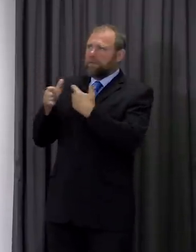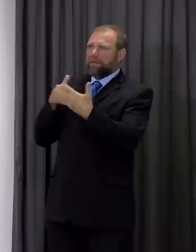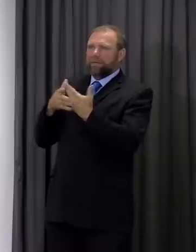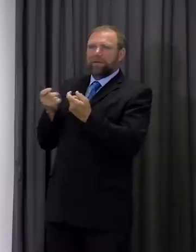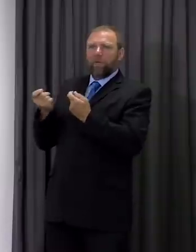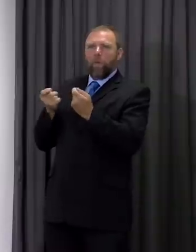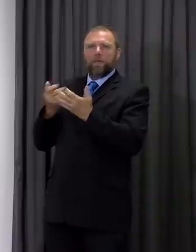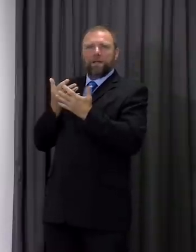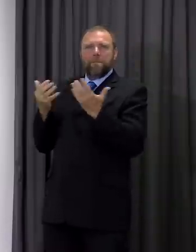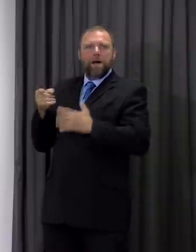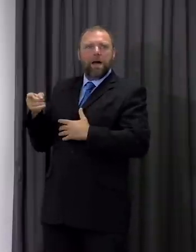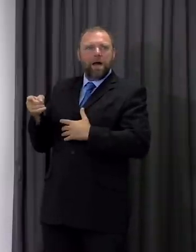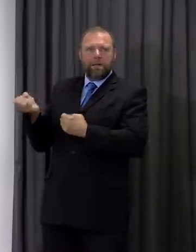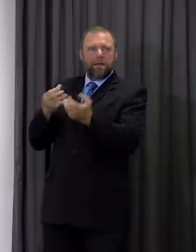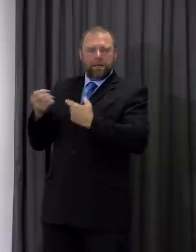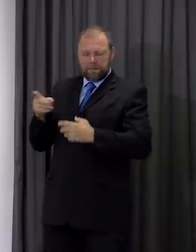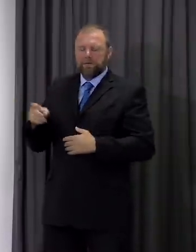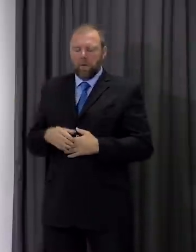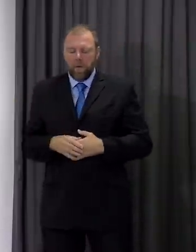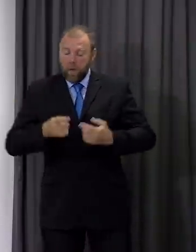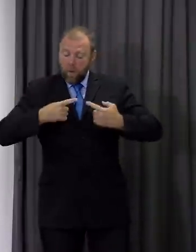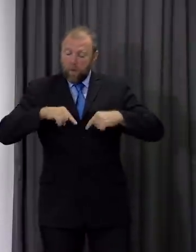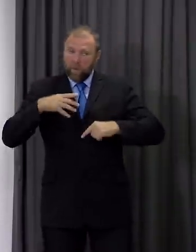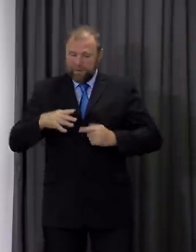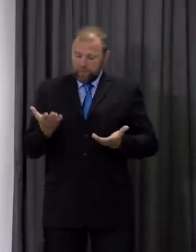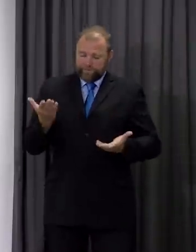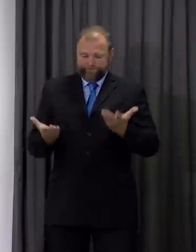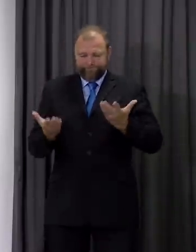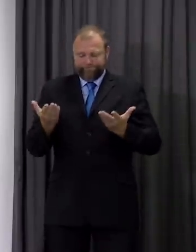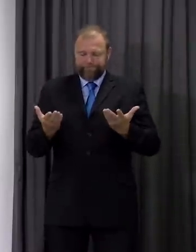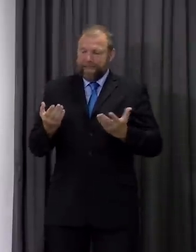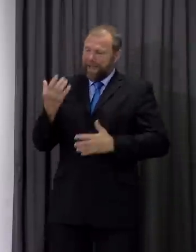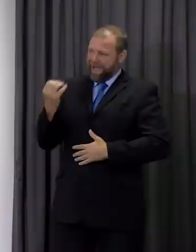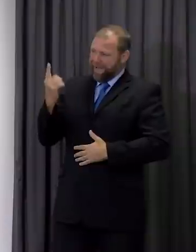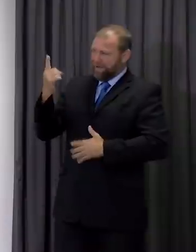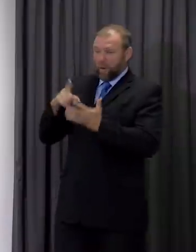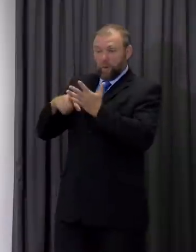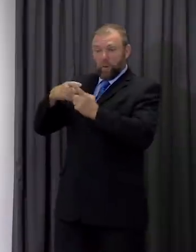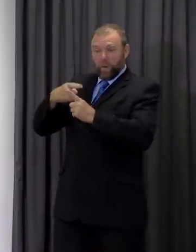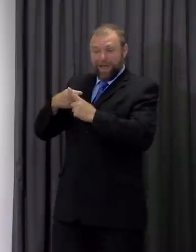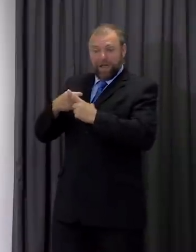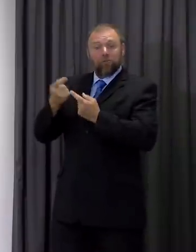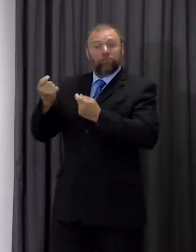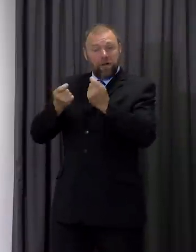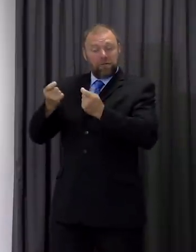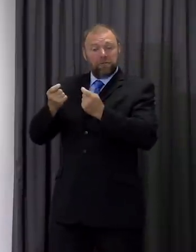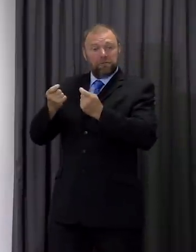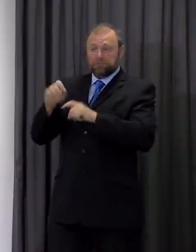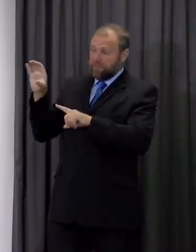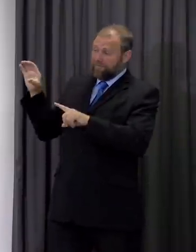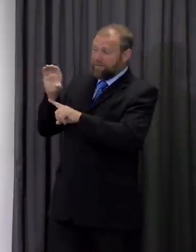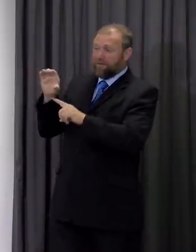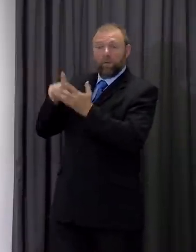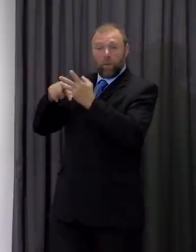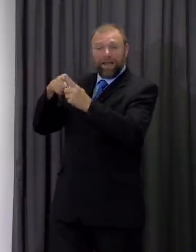a challenge about balancing what we're able to do. There's a UK-run and funded programme that should be providing a significant amount